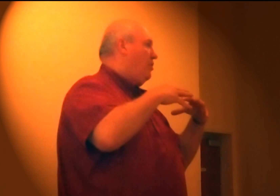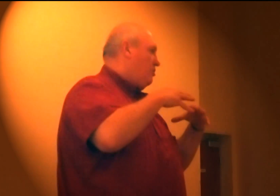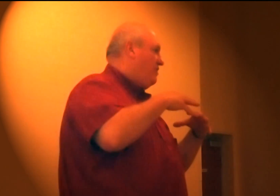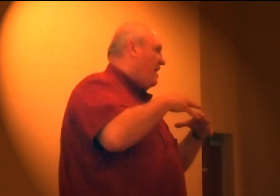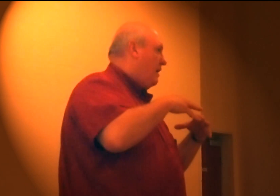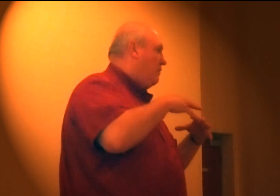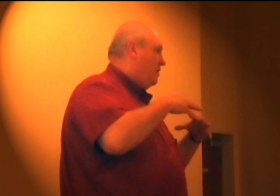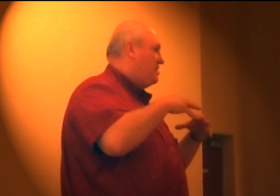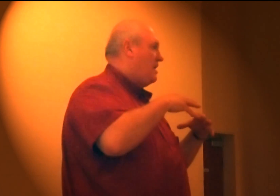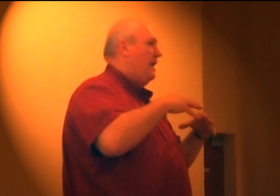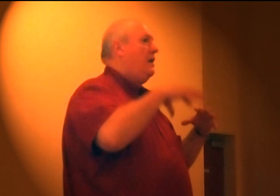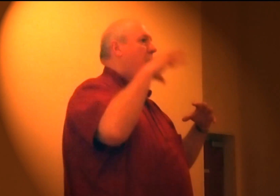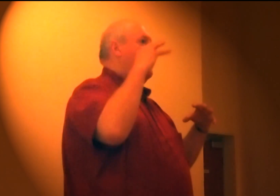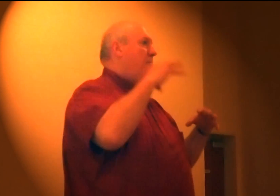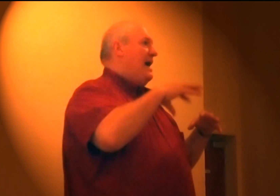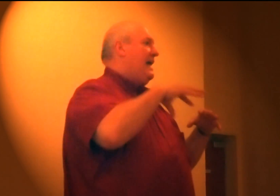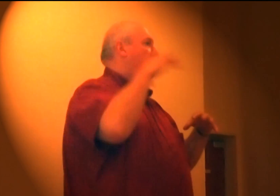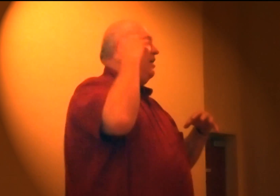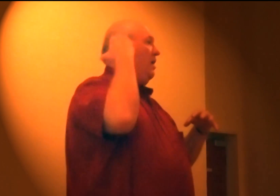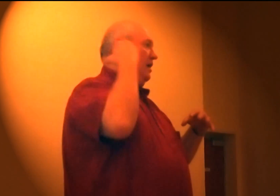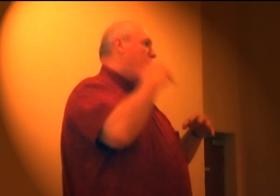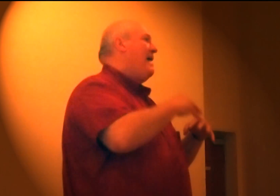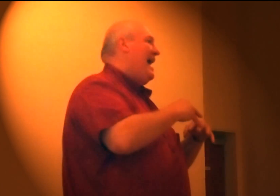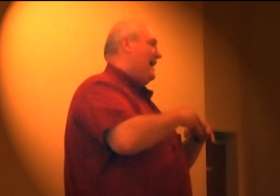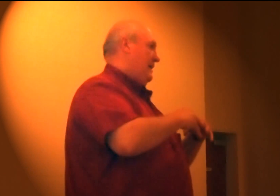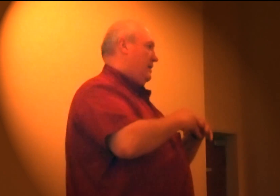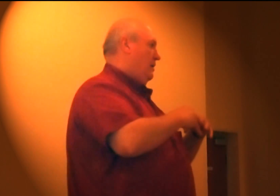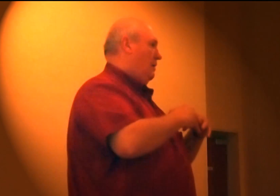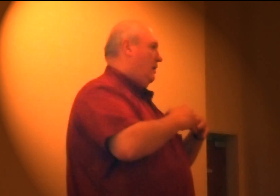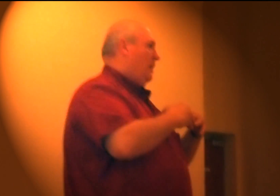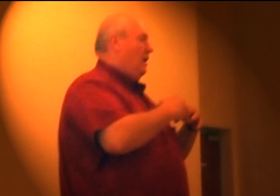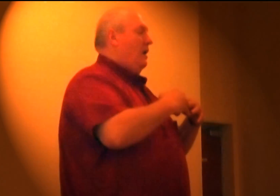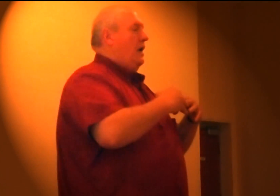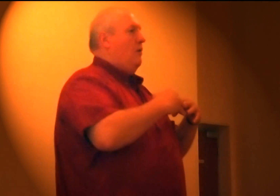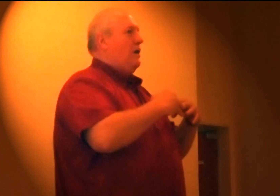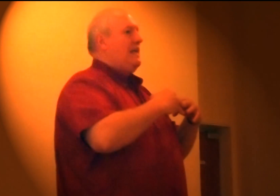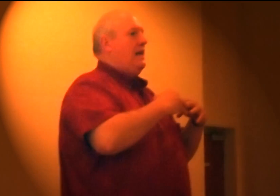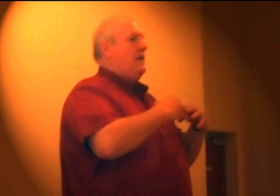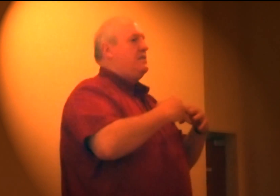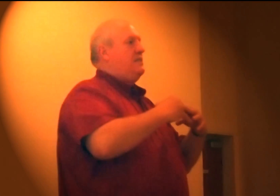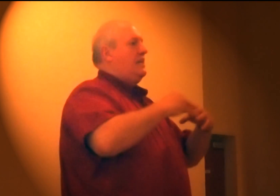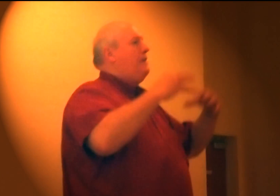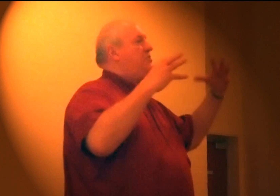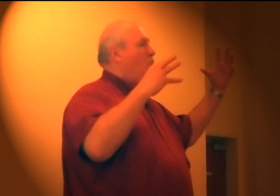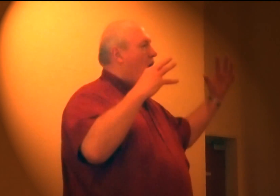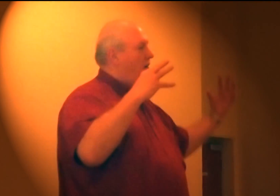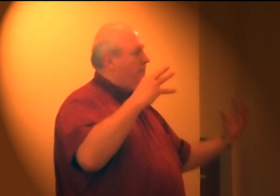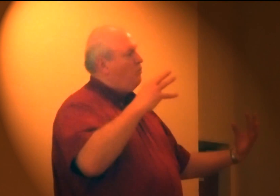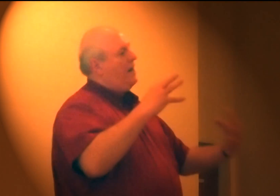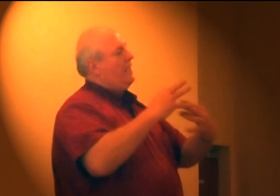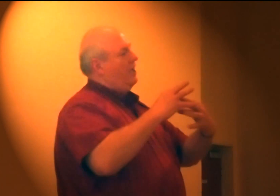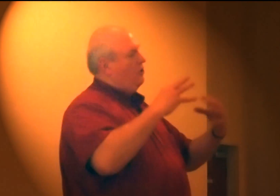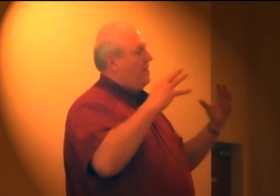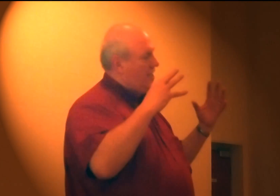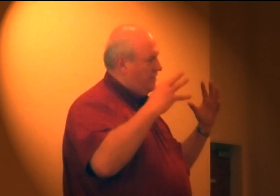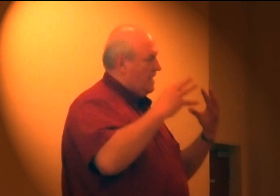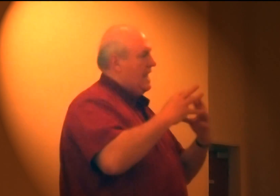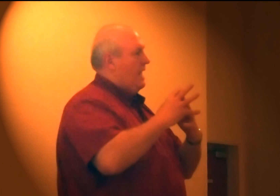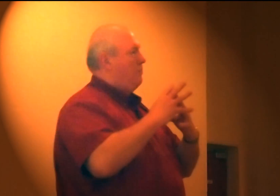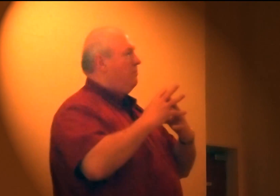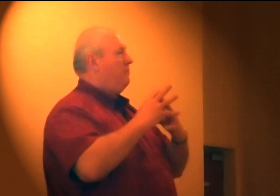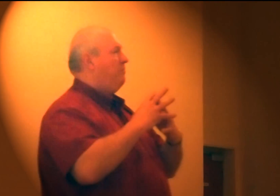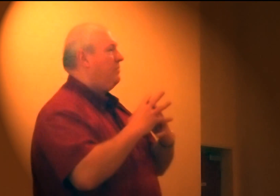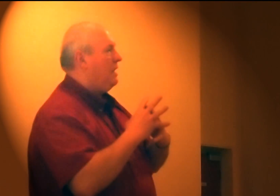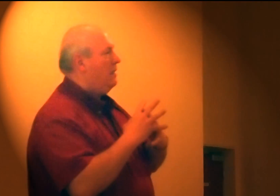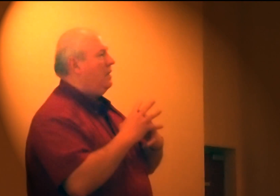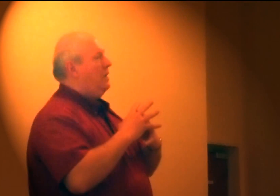best material that you got on the site back in there and compact it and what that does is it keeps the water from running underneath the